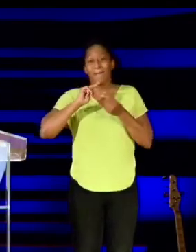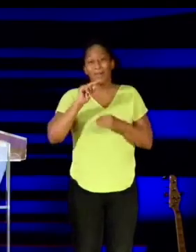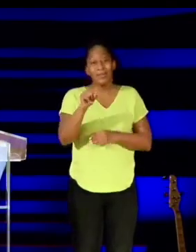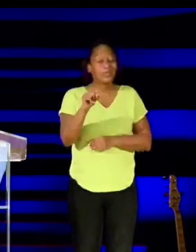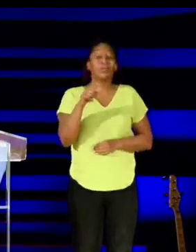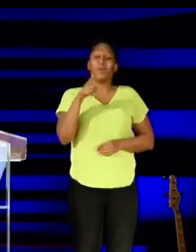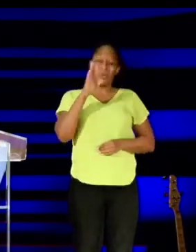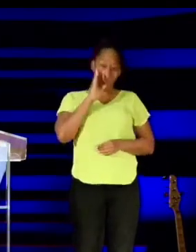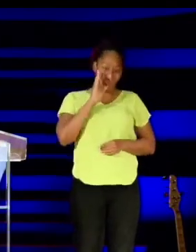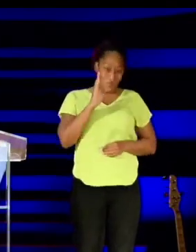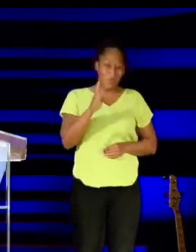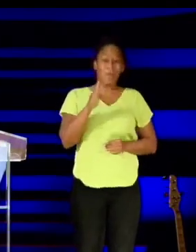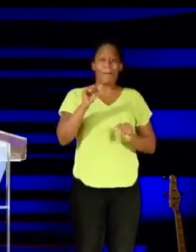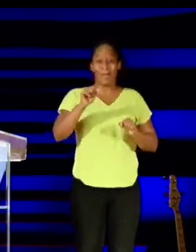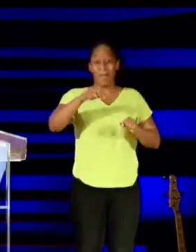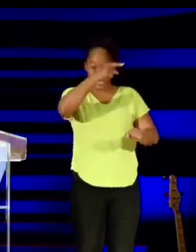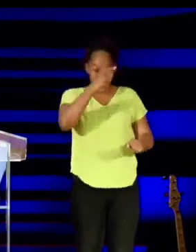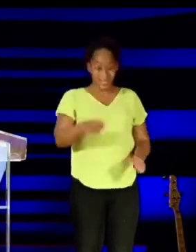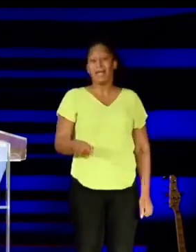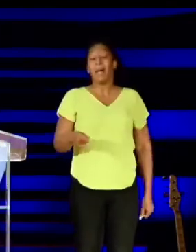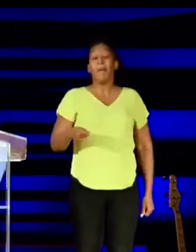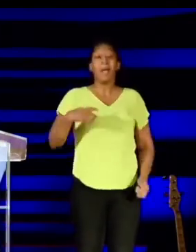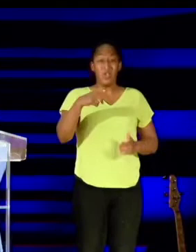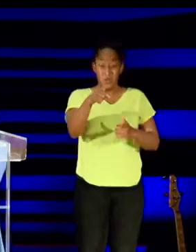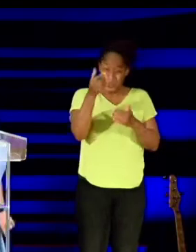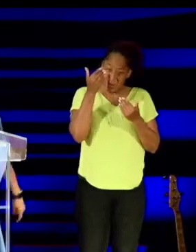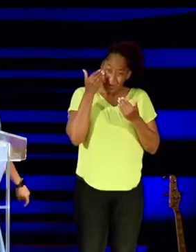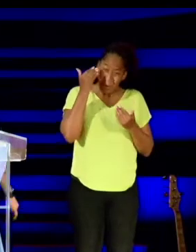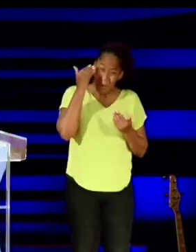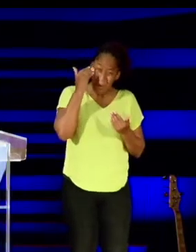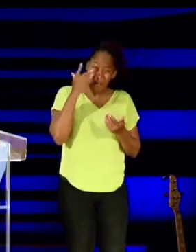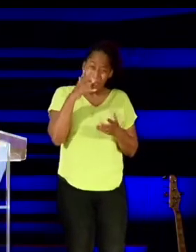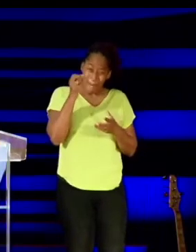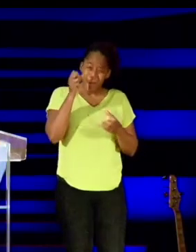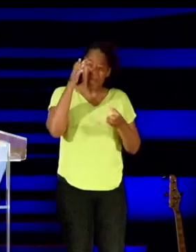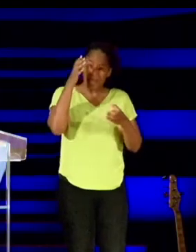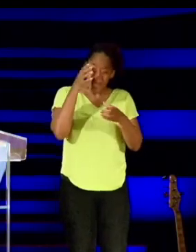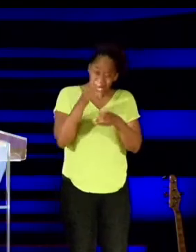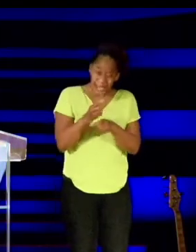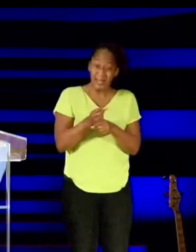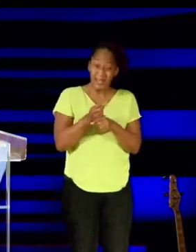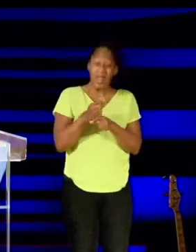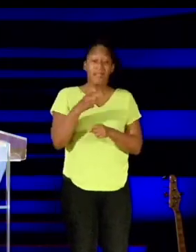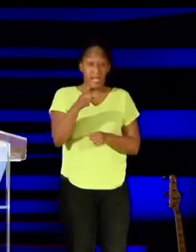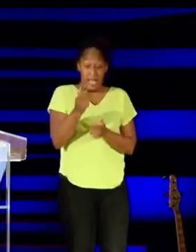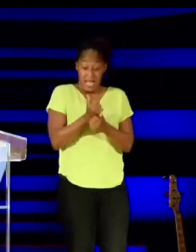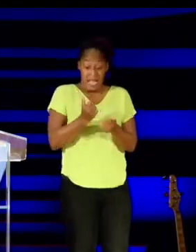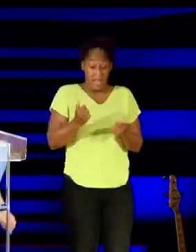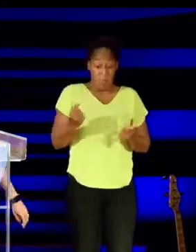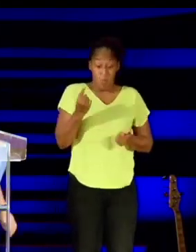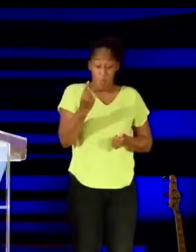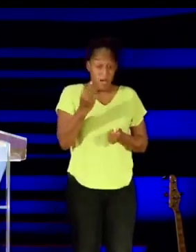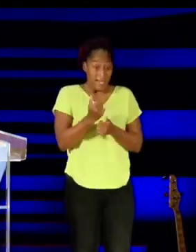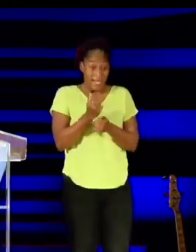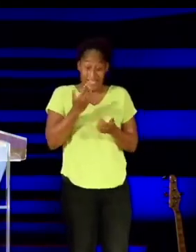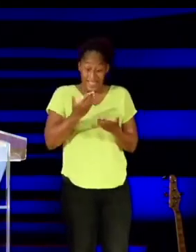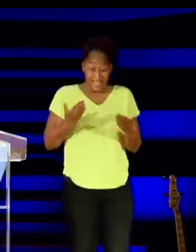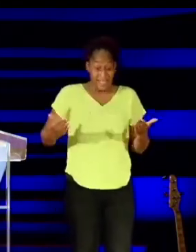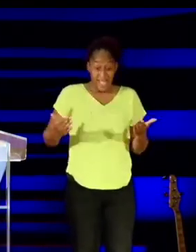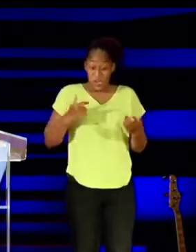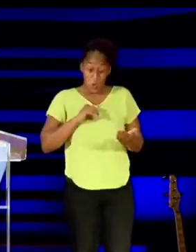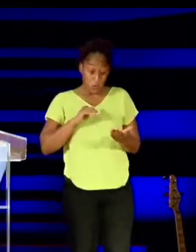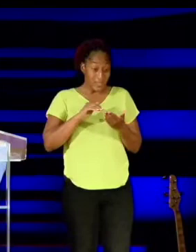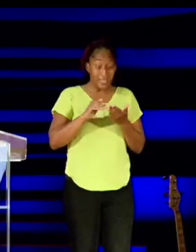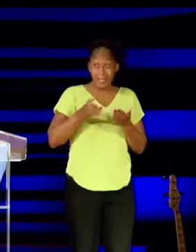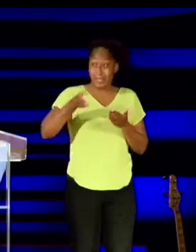You have to know and believe, believers, that anything or anyone that speaks against God's word or is the